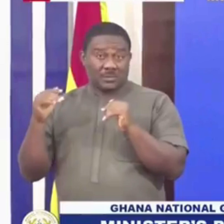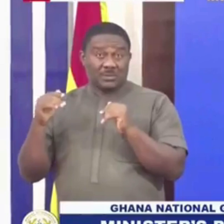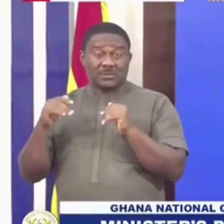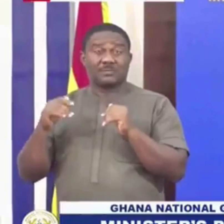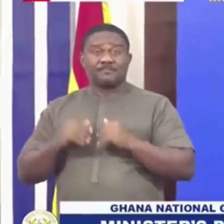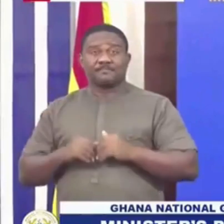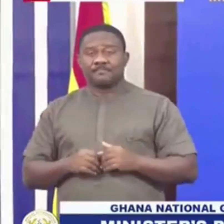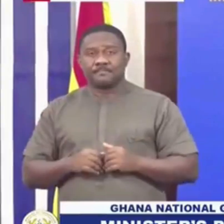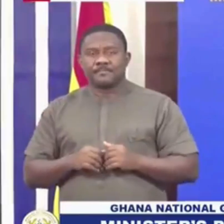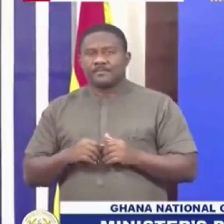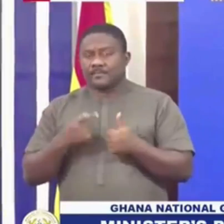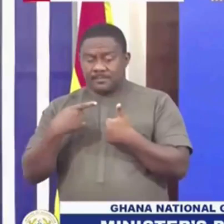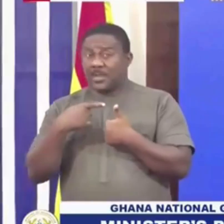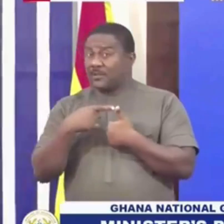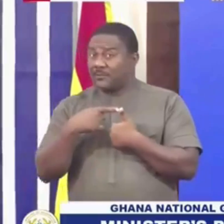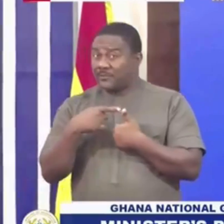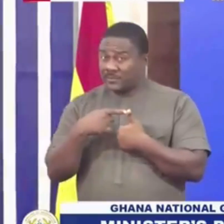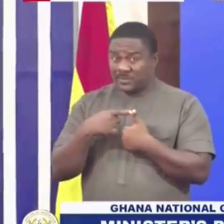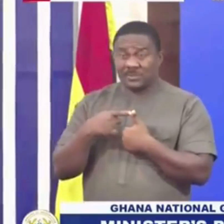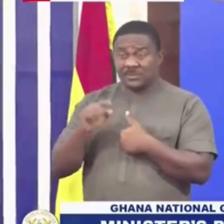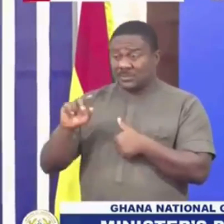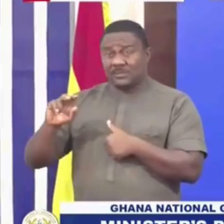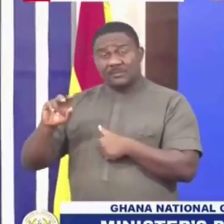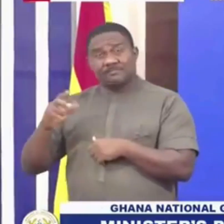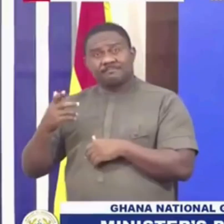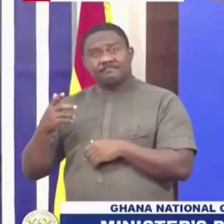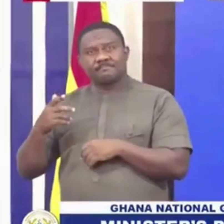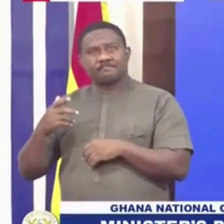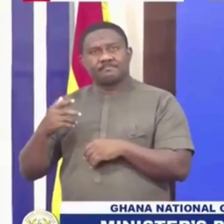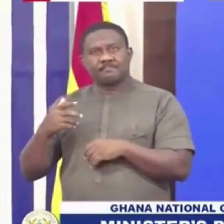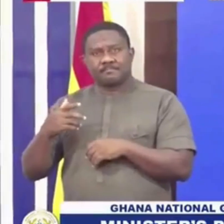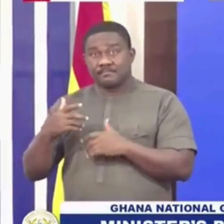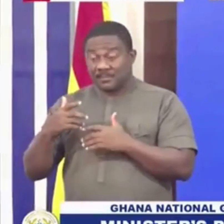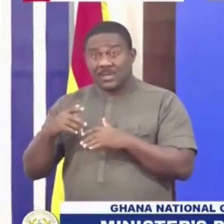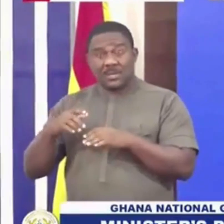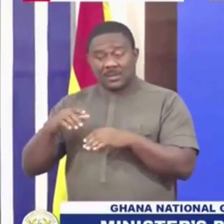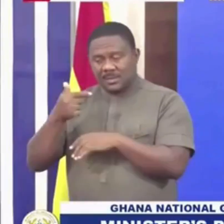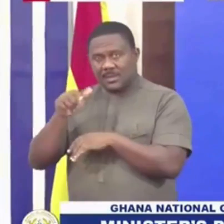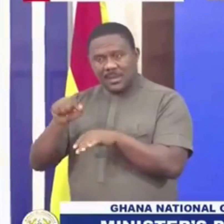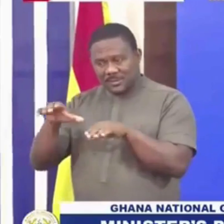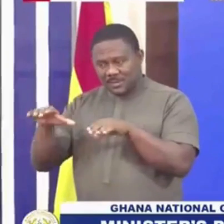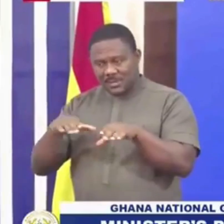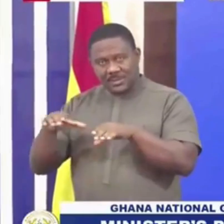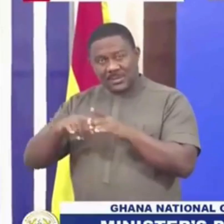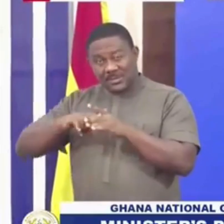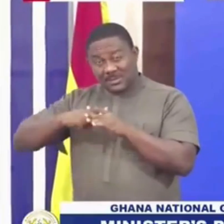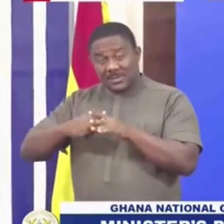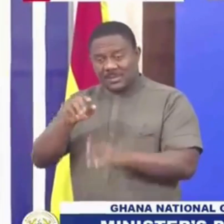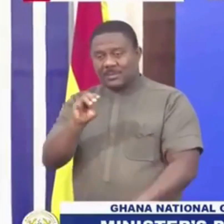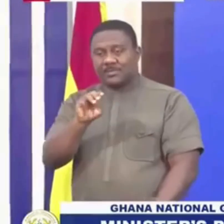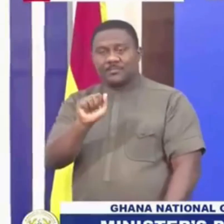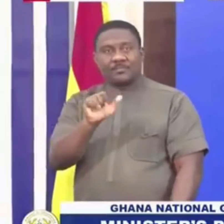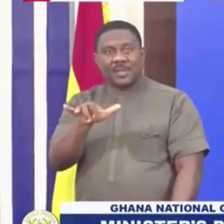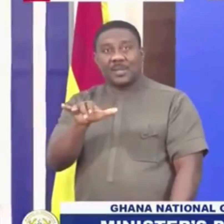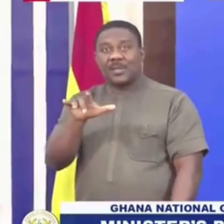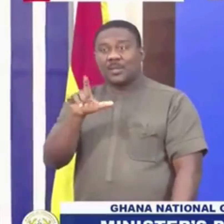activity in Ghana actually started in May of 2015. And that is